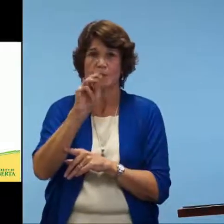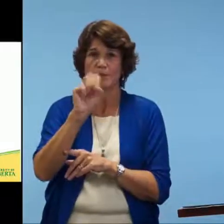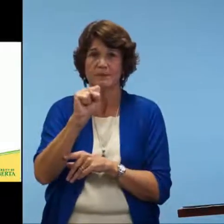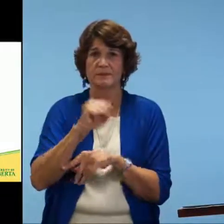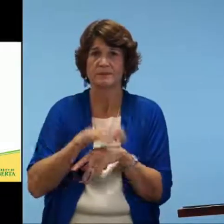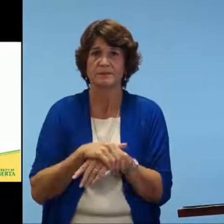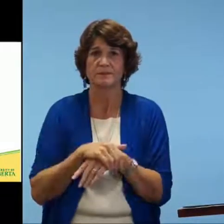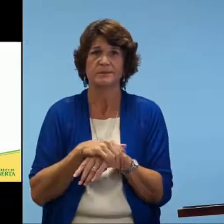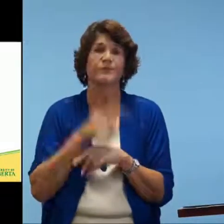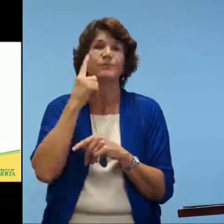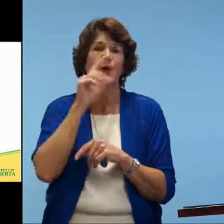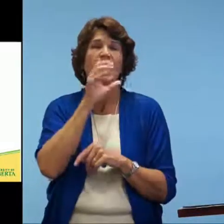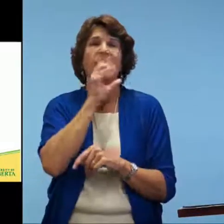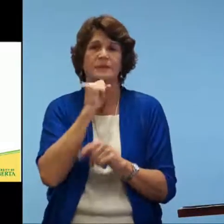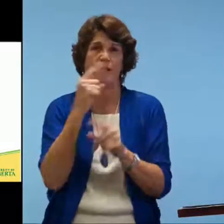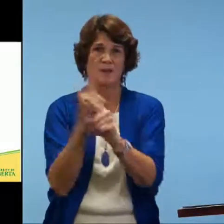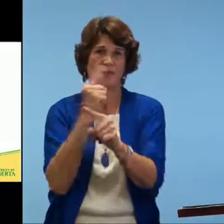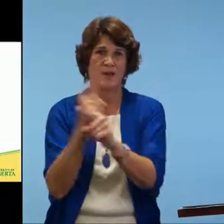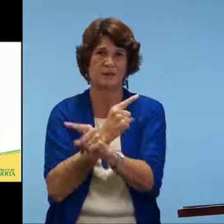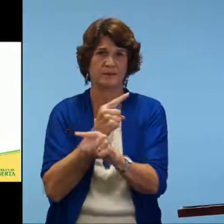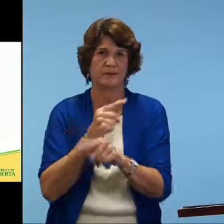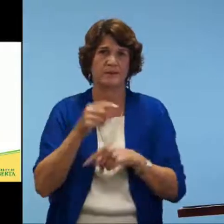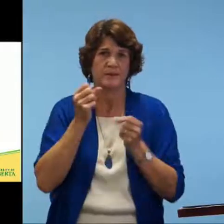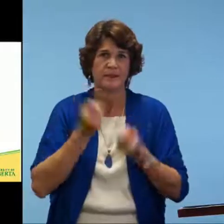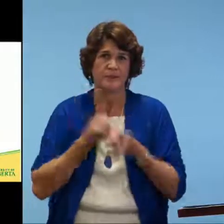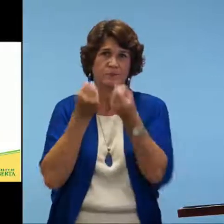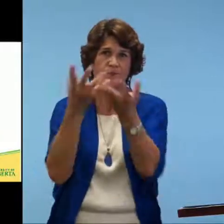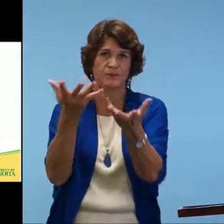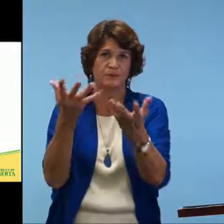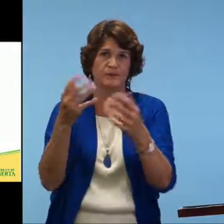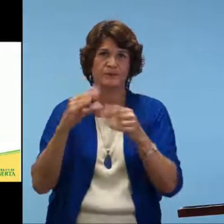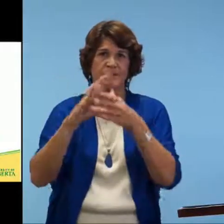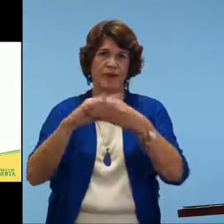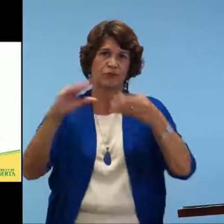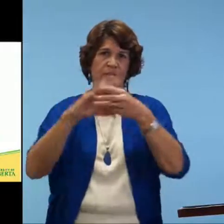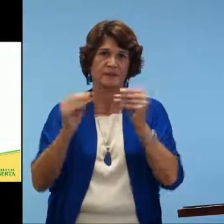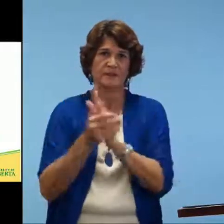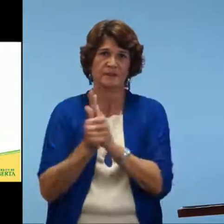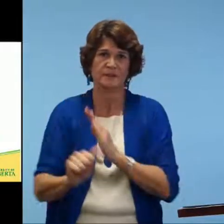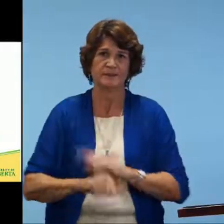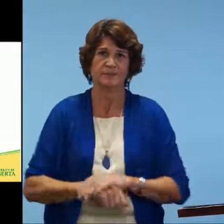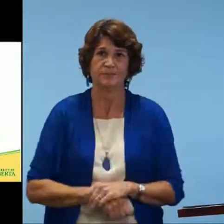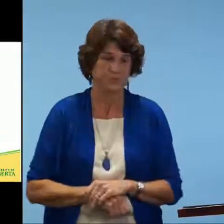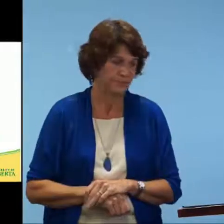So we are now looking for norms for age-appropriate expressive narrative skills.